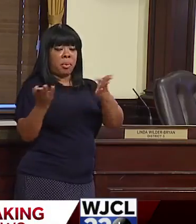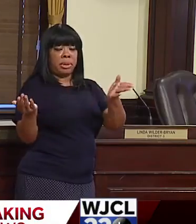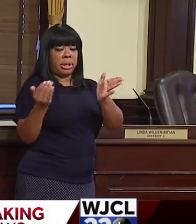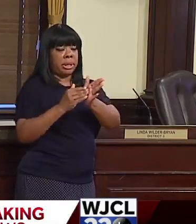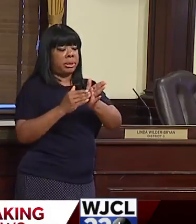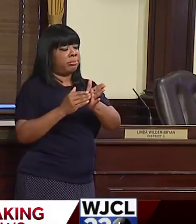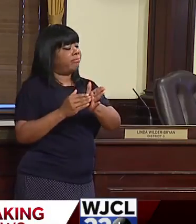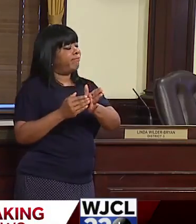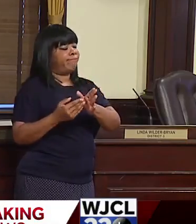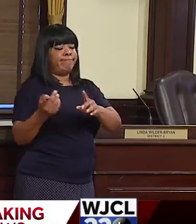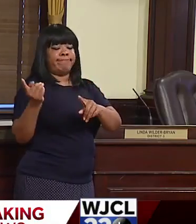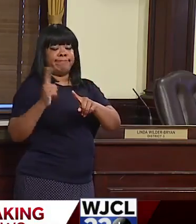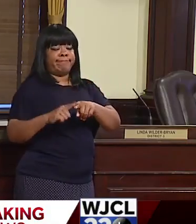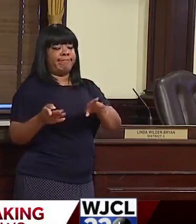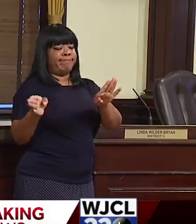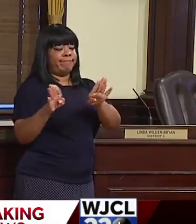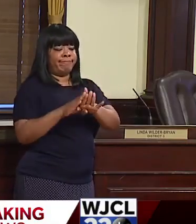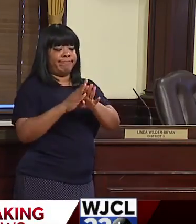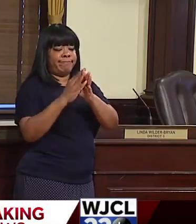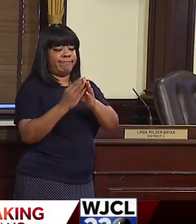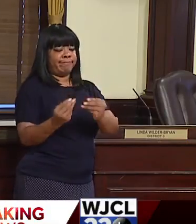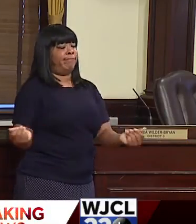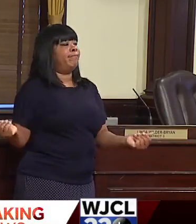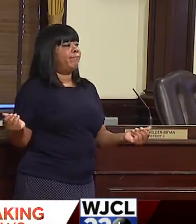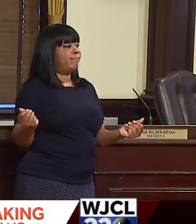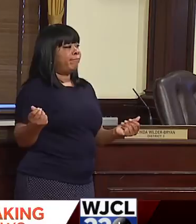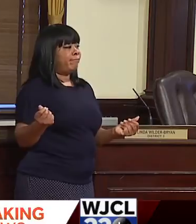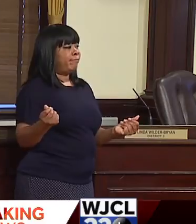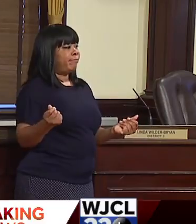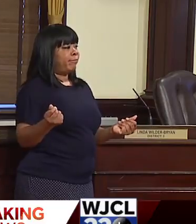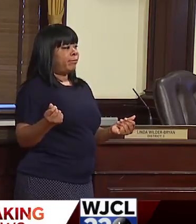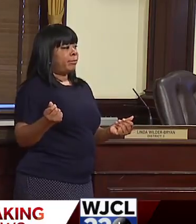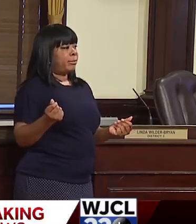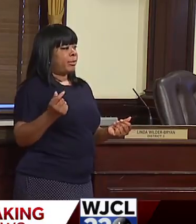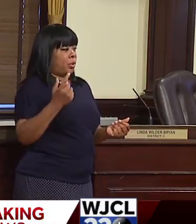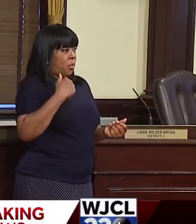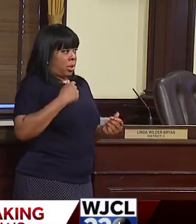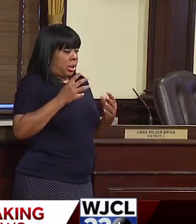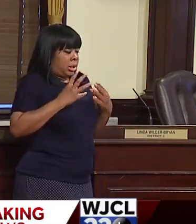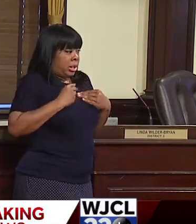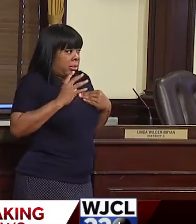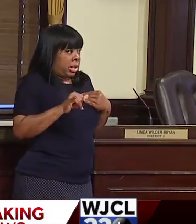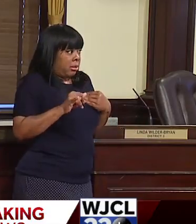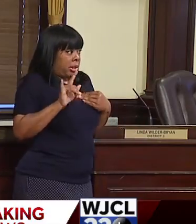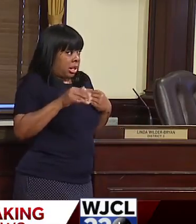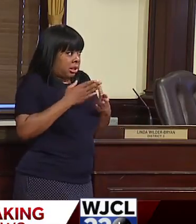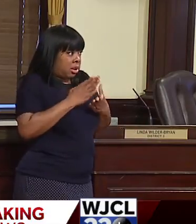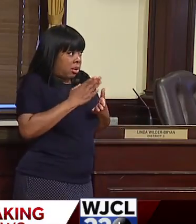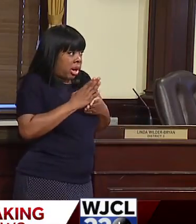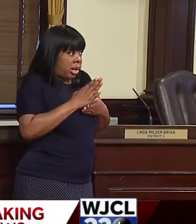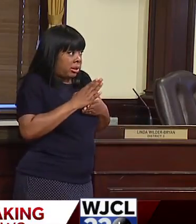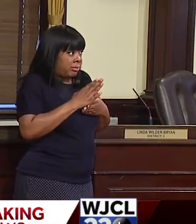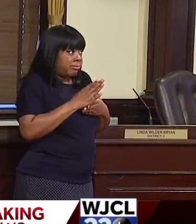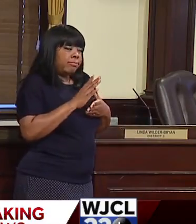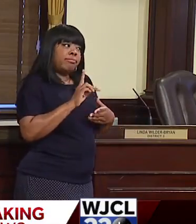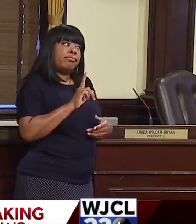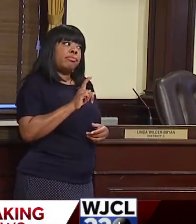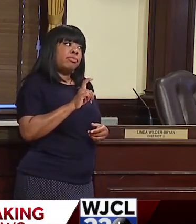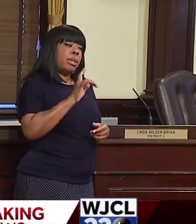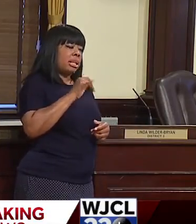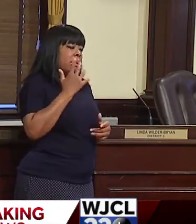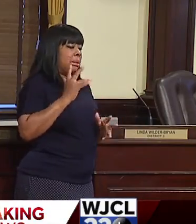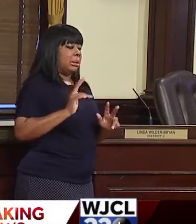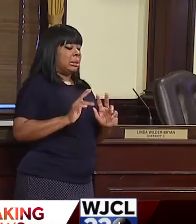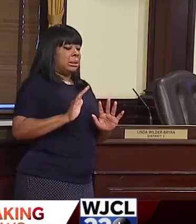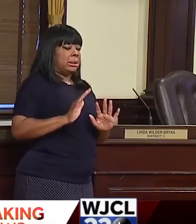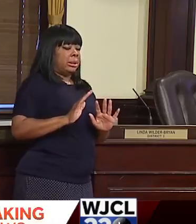And so for us, the question is, uh, is that acceptable collateral damage for us, which is why we've been hesitant because